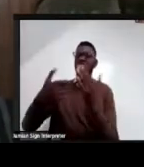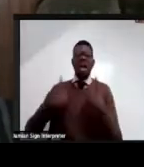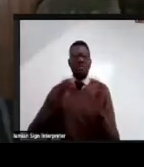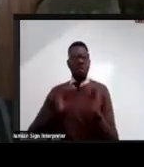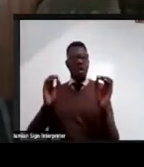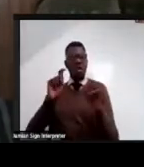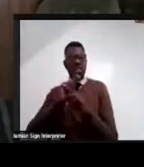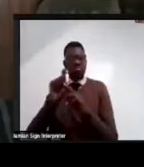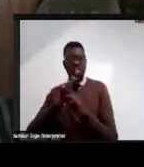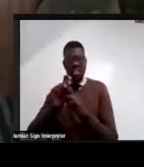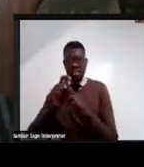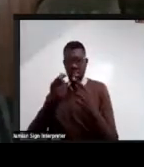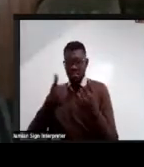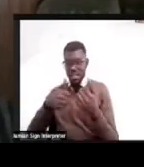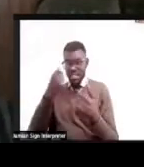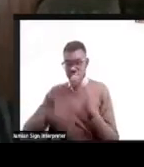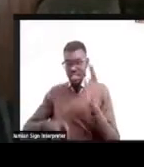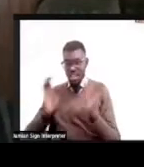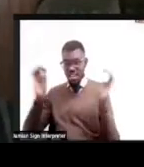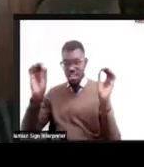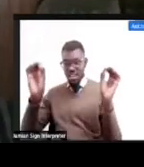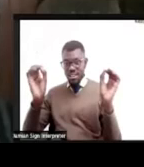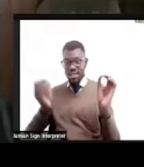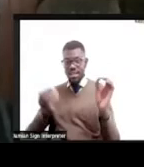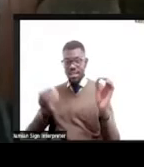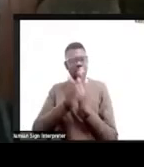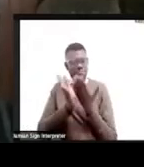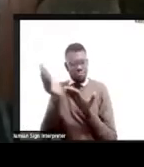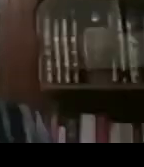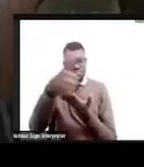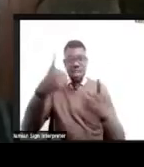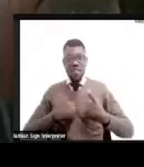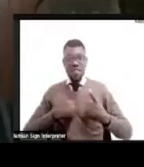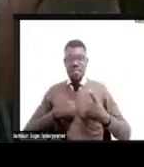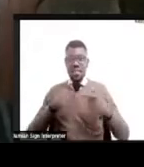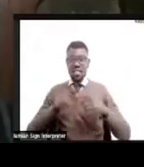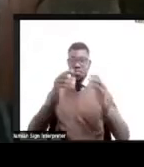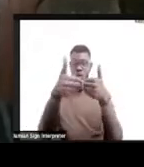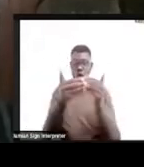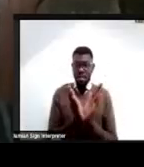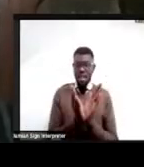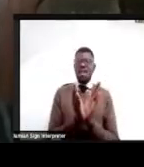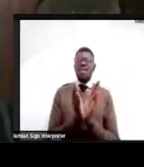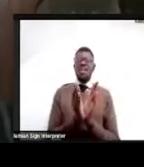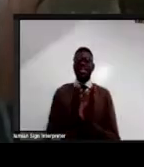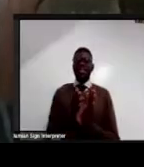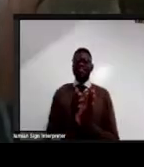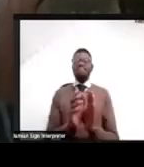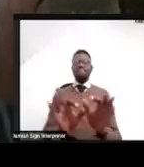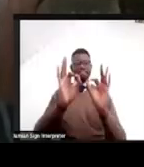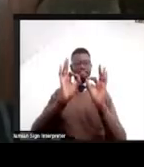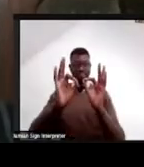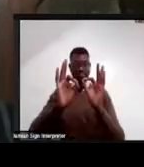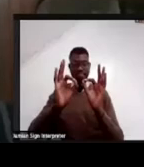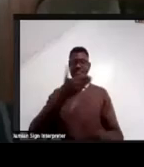Accumulate the skills. Yes. They accumulate the skills and you're leaving the community actually much, uh, much better. And all these really